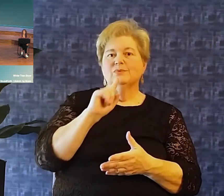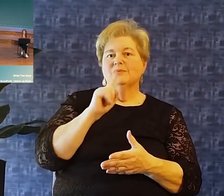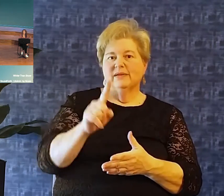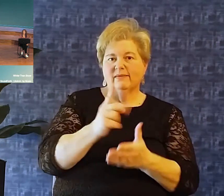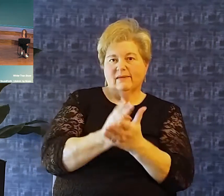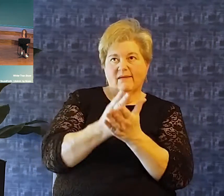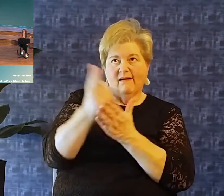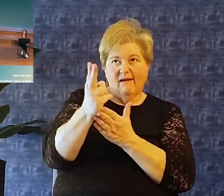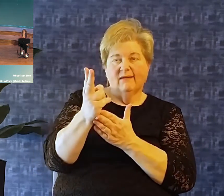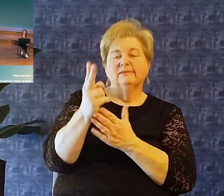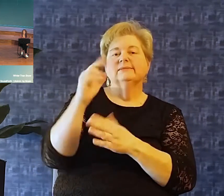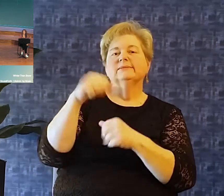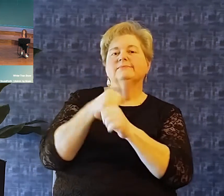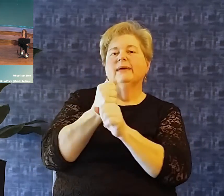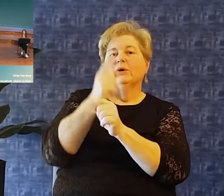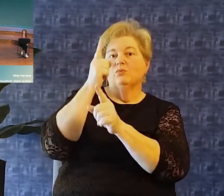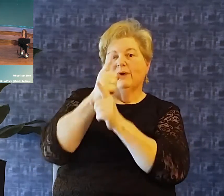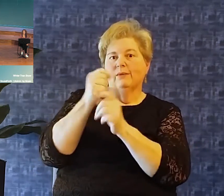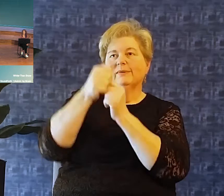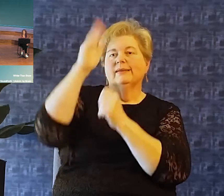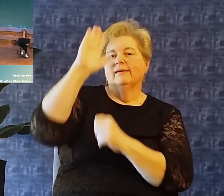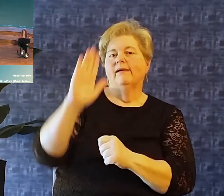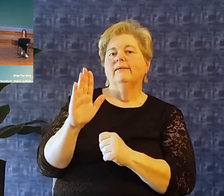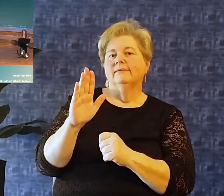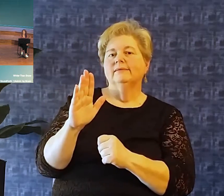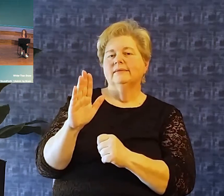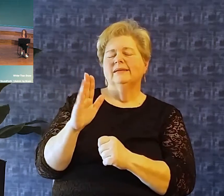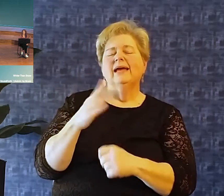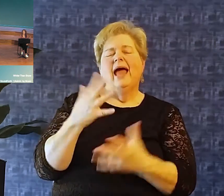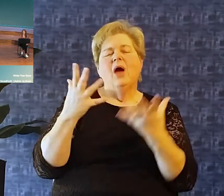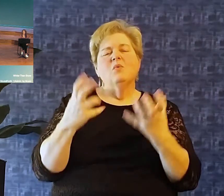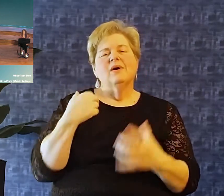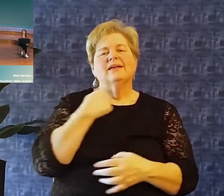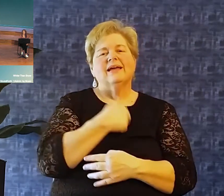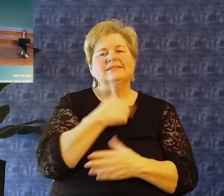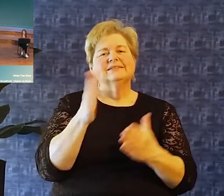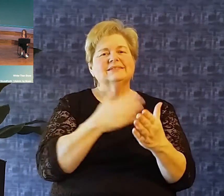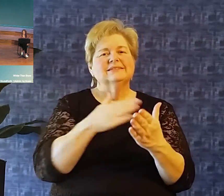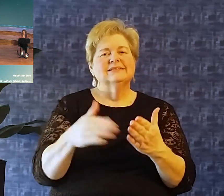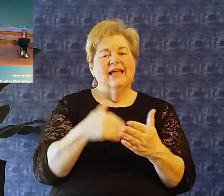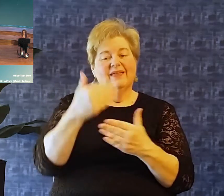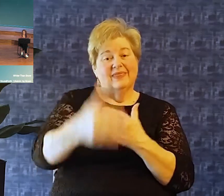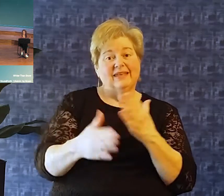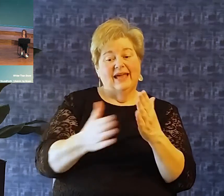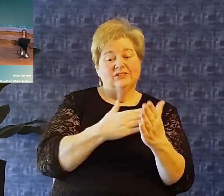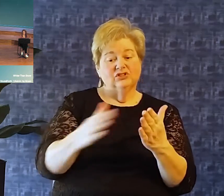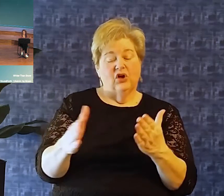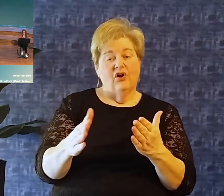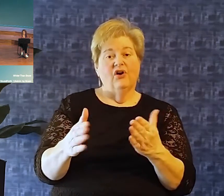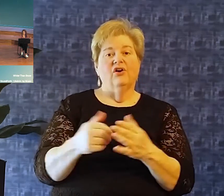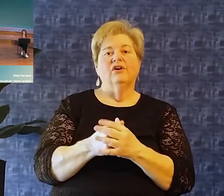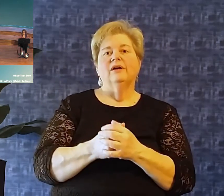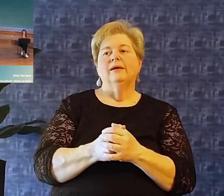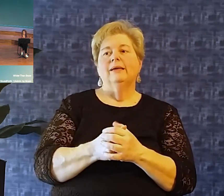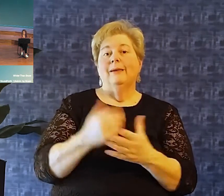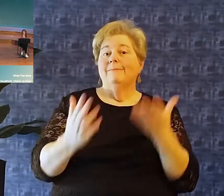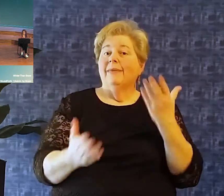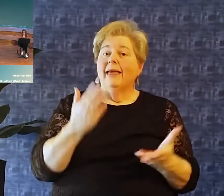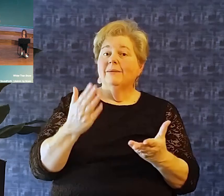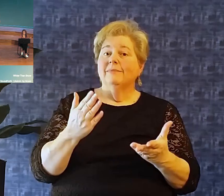those things right. And so I'd like us to sing this next song on the off chance that maybe I might not